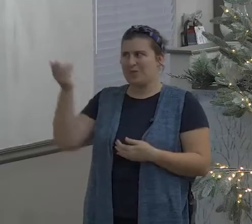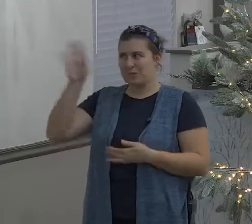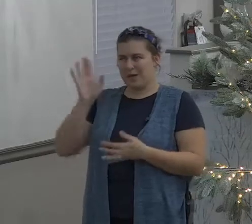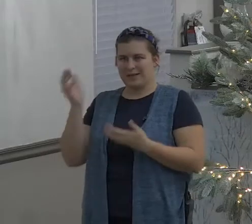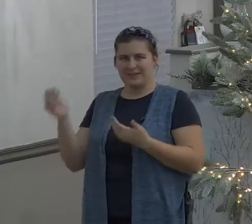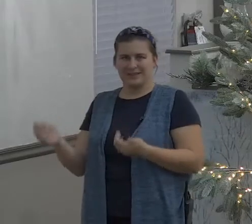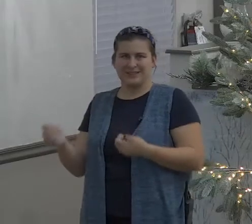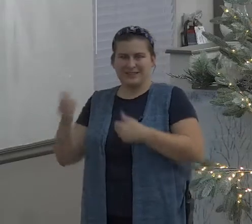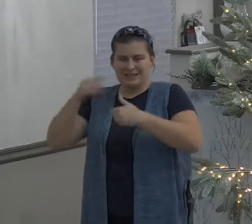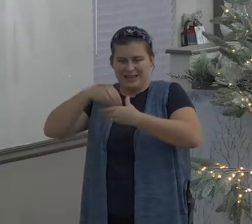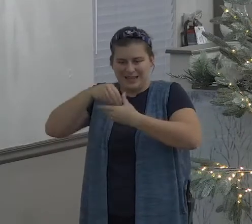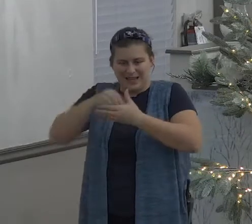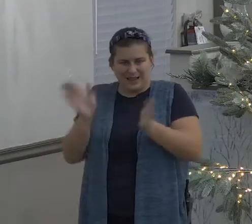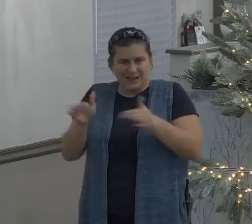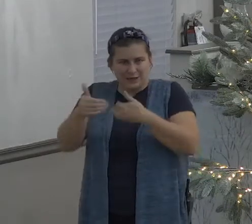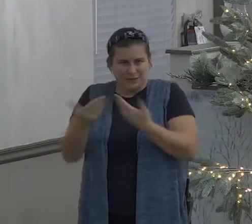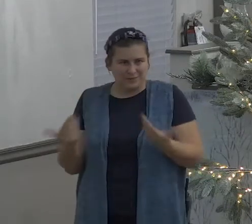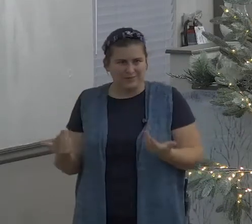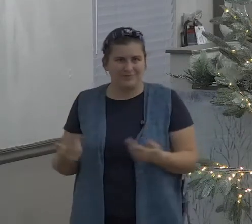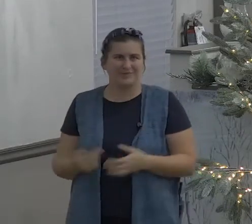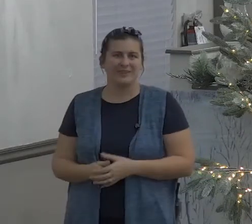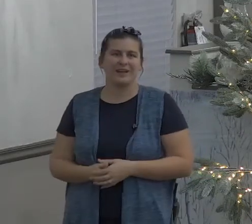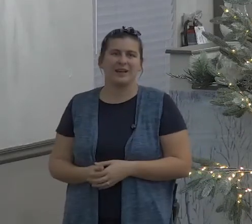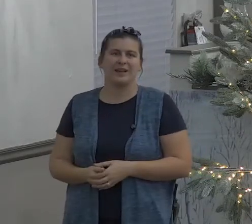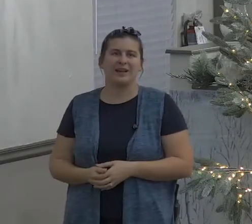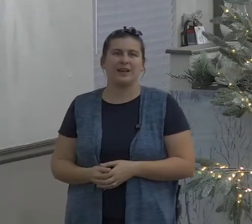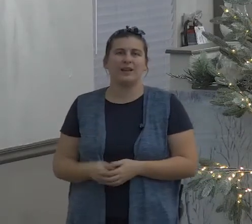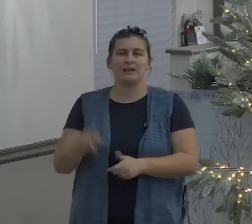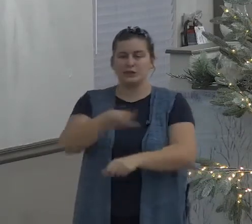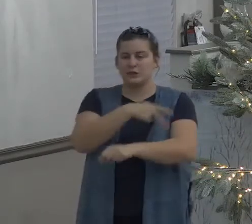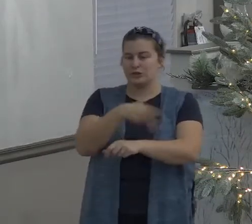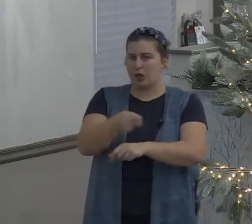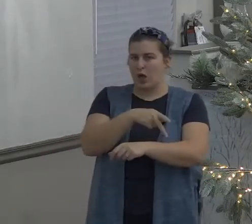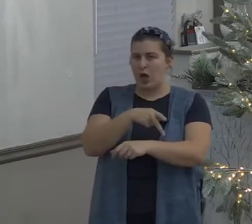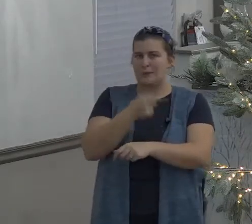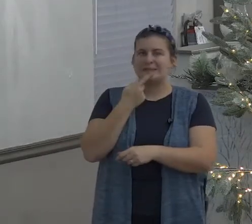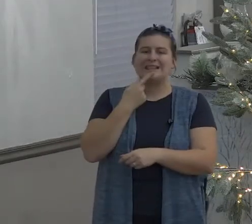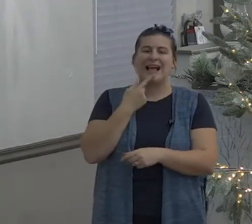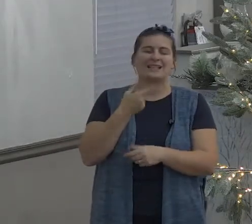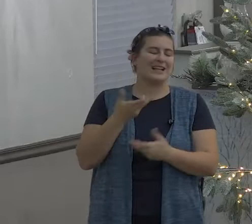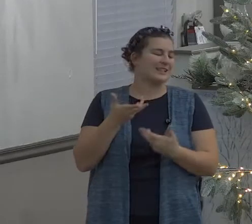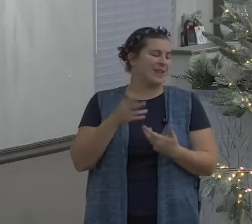has the indwelling Holy Spirit of God so God's in the room